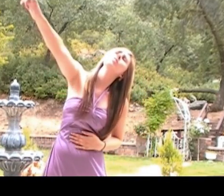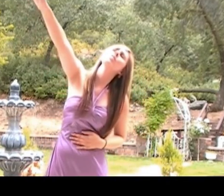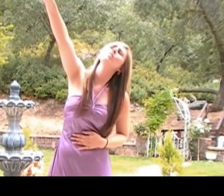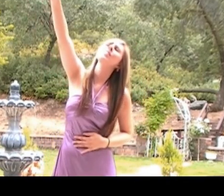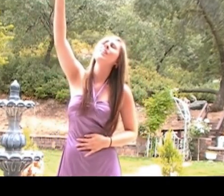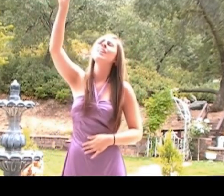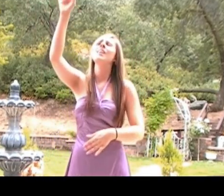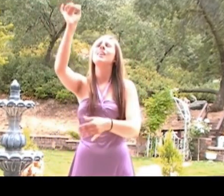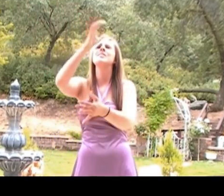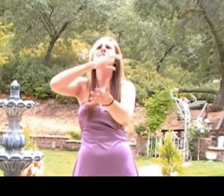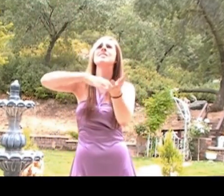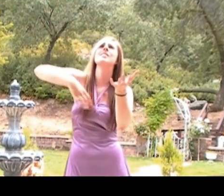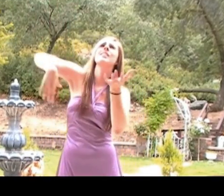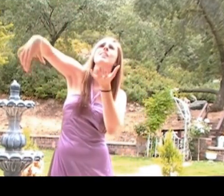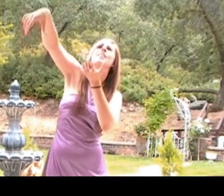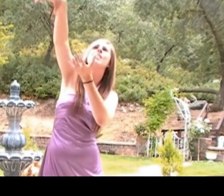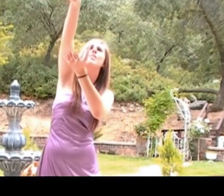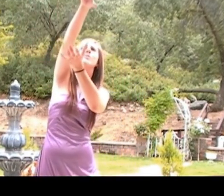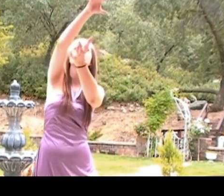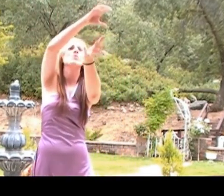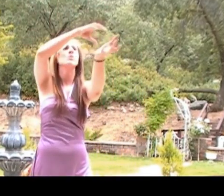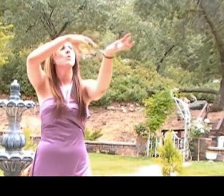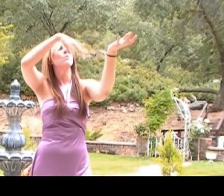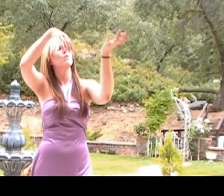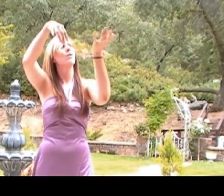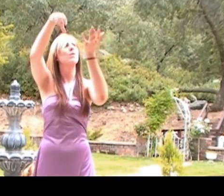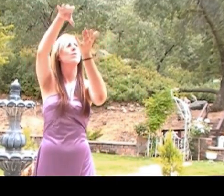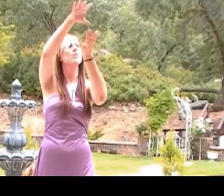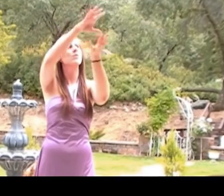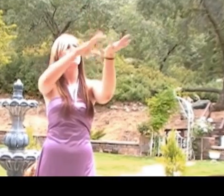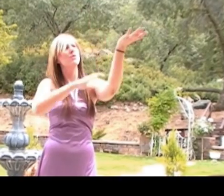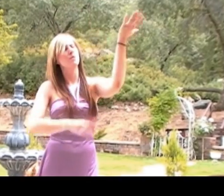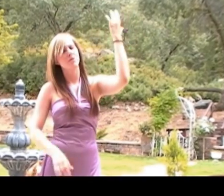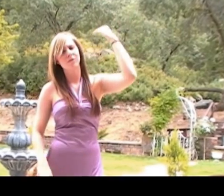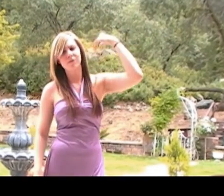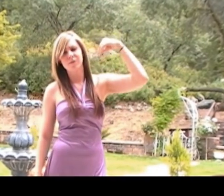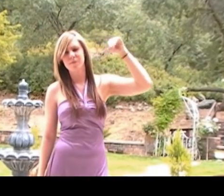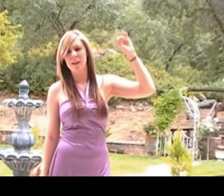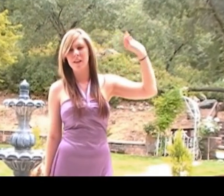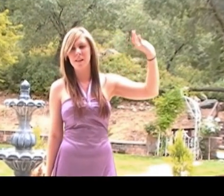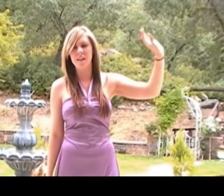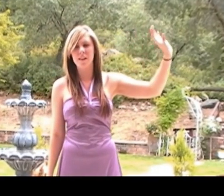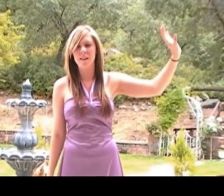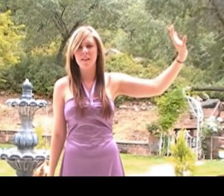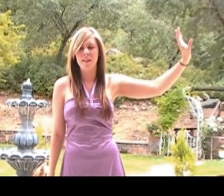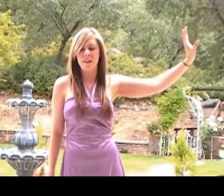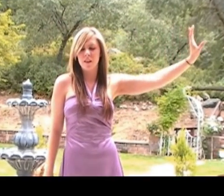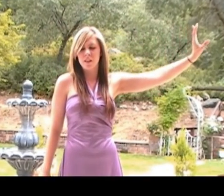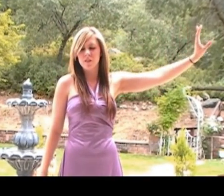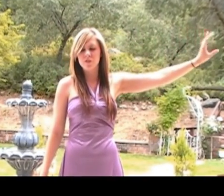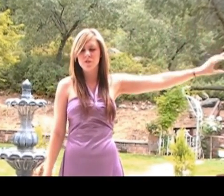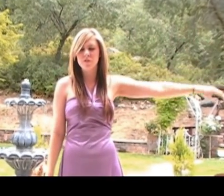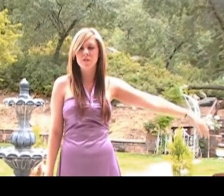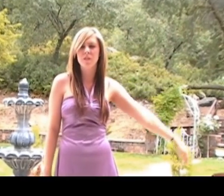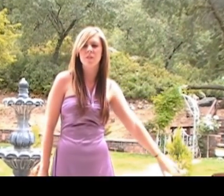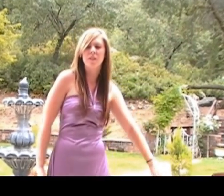Where clouds roll by For